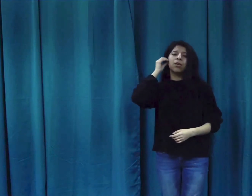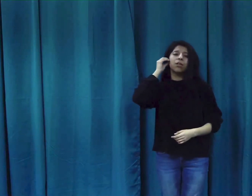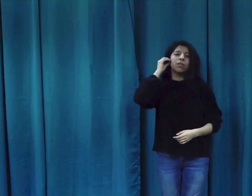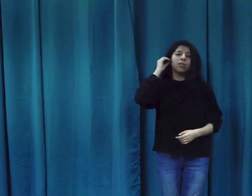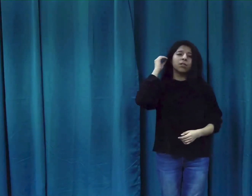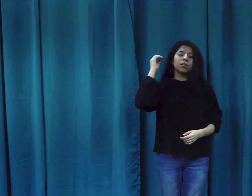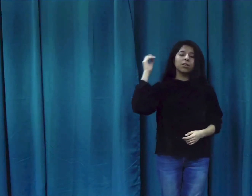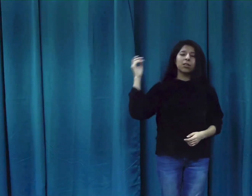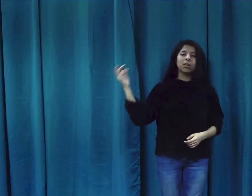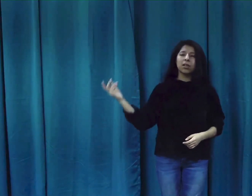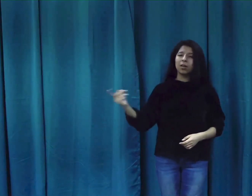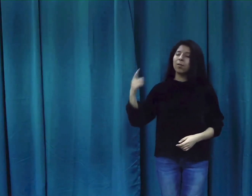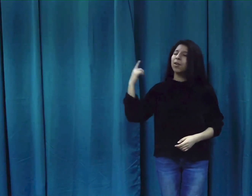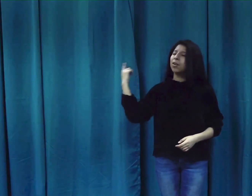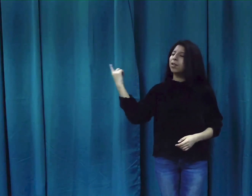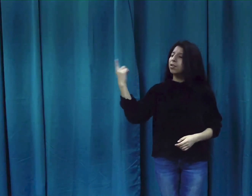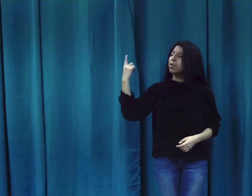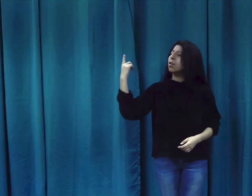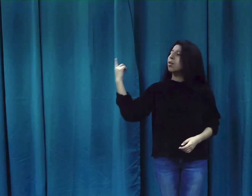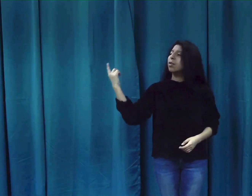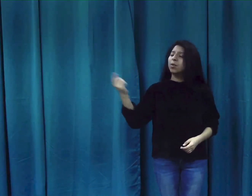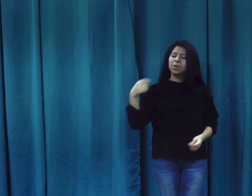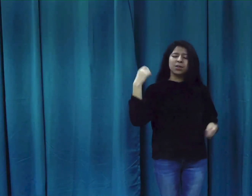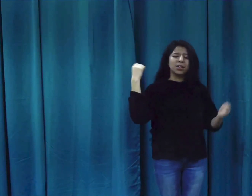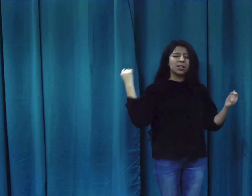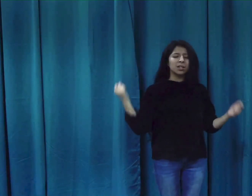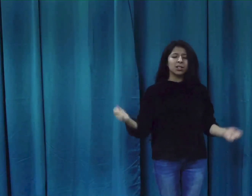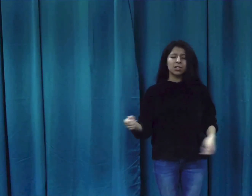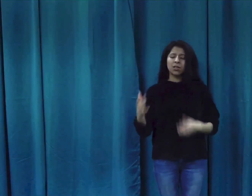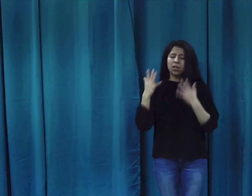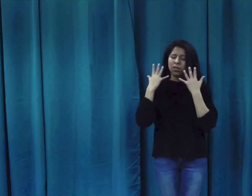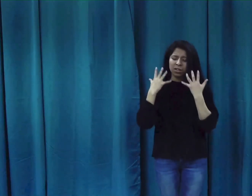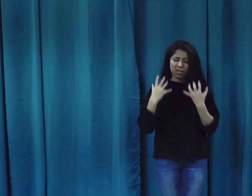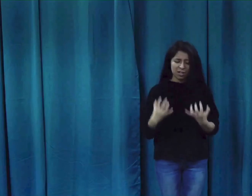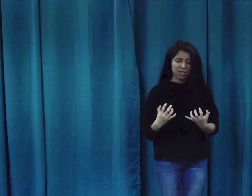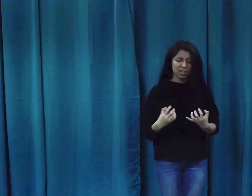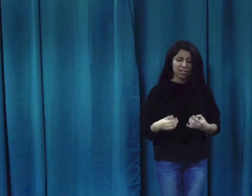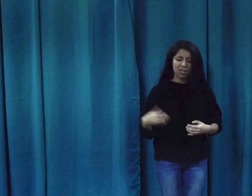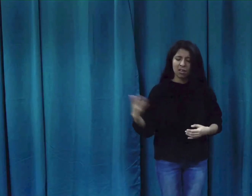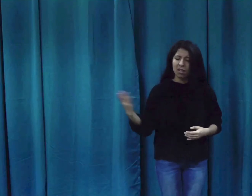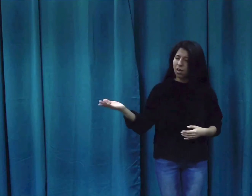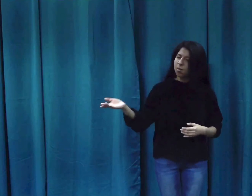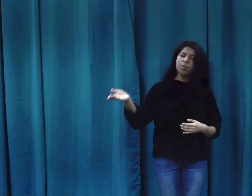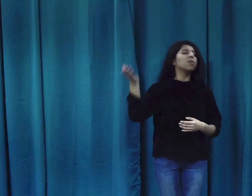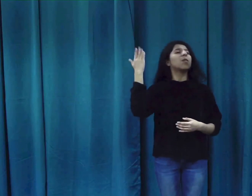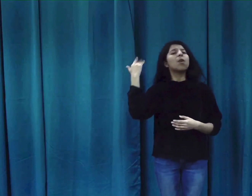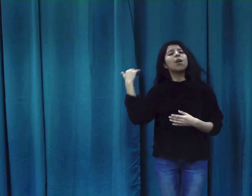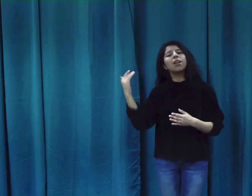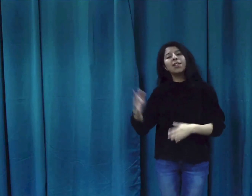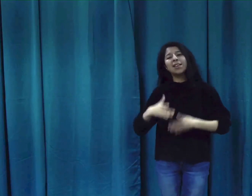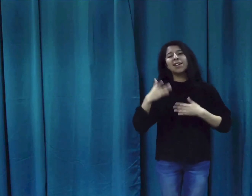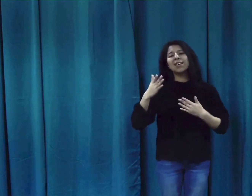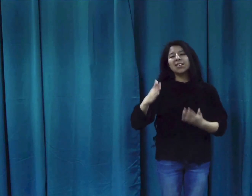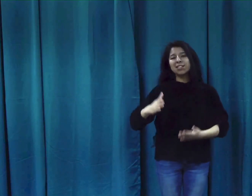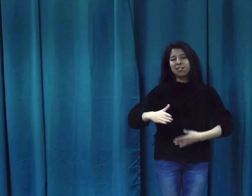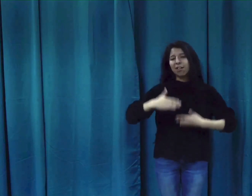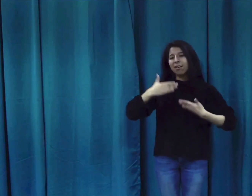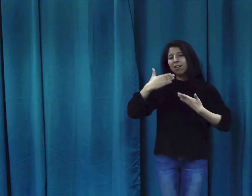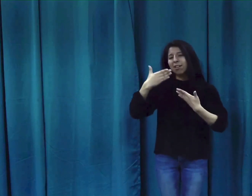But it's always darkest Before the dawn